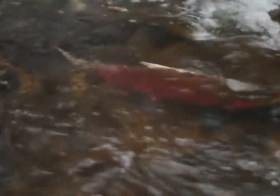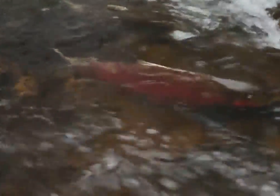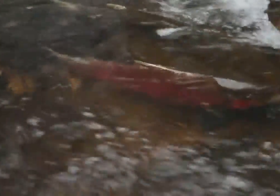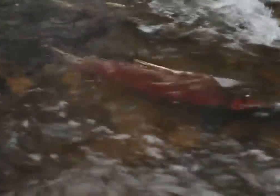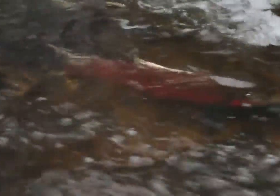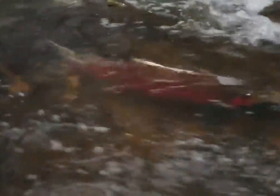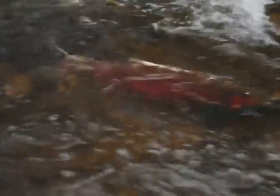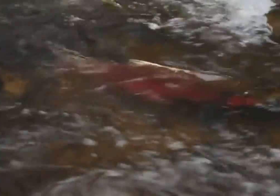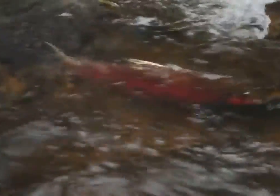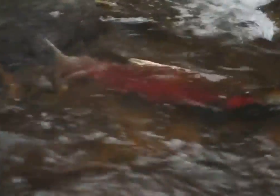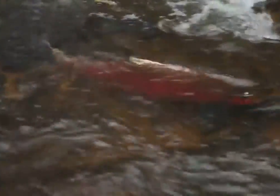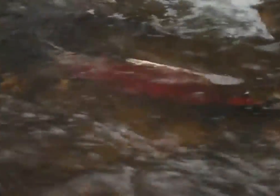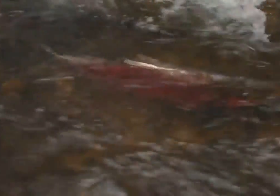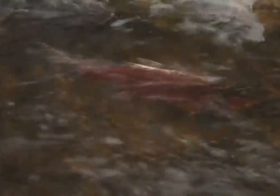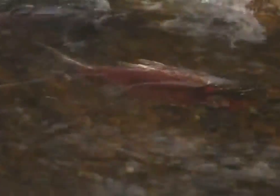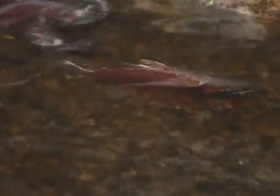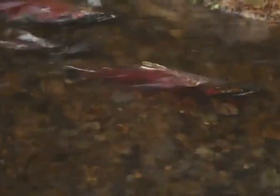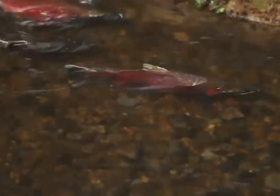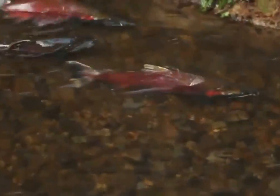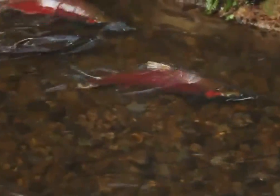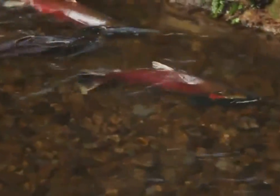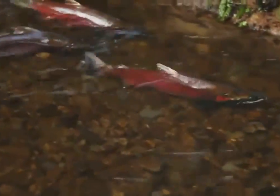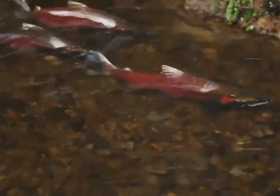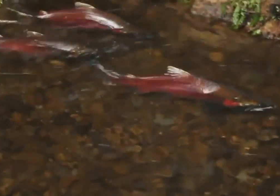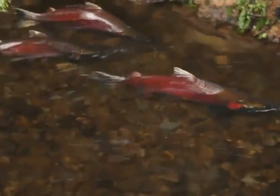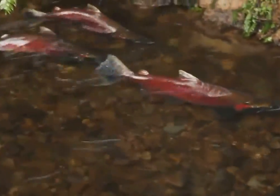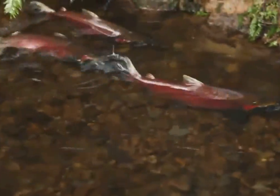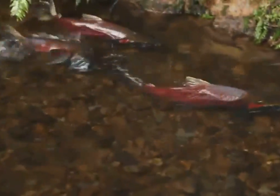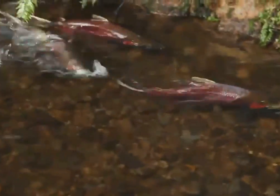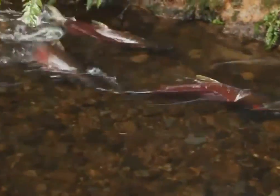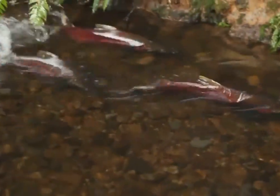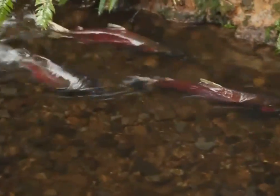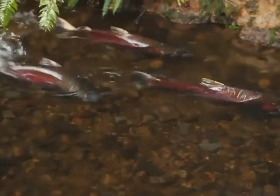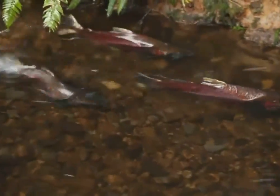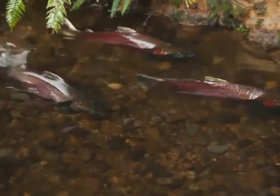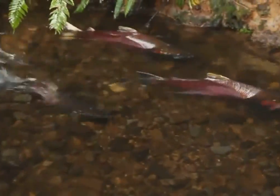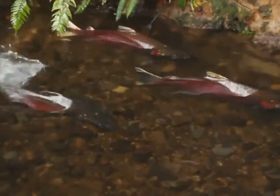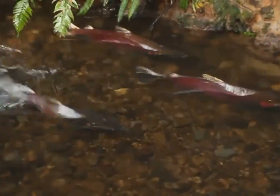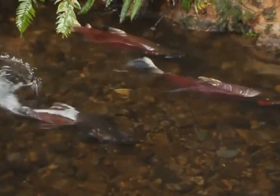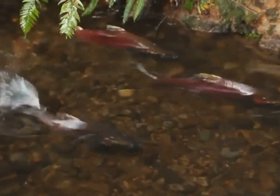awaiting to be hatched, though only about one-fifth of these eggs will likely hatch.